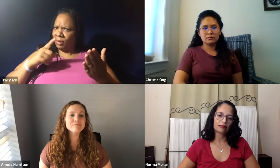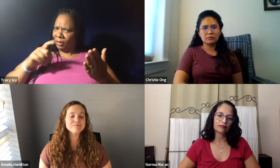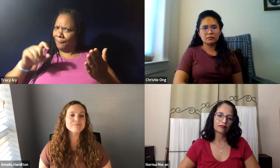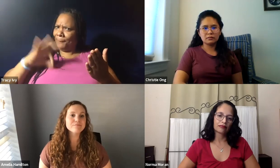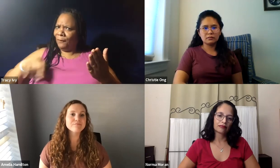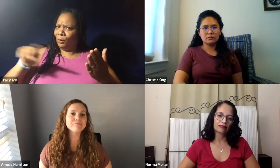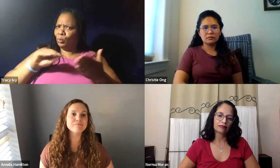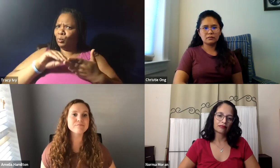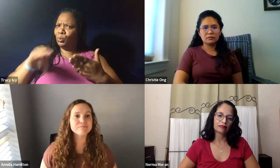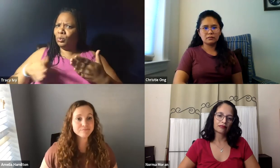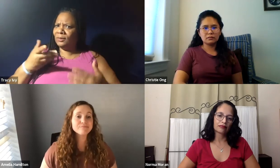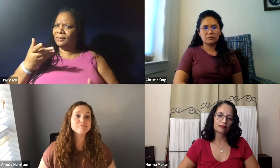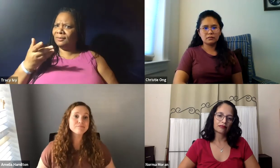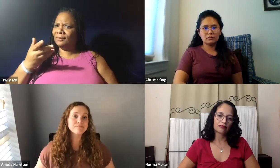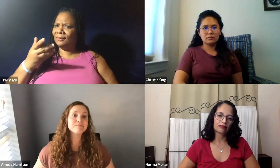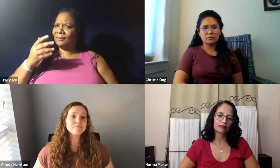things like textbooks alone are expensive.